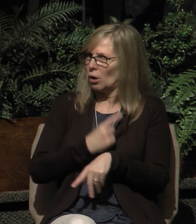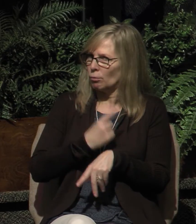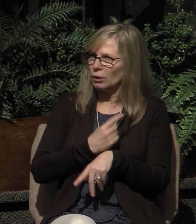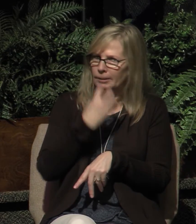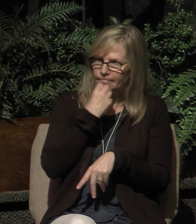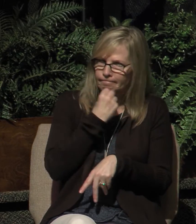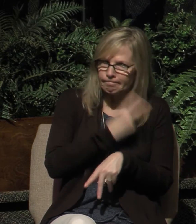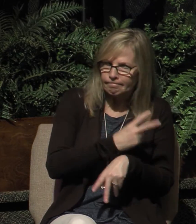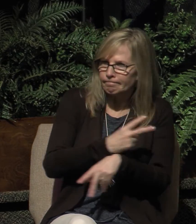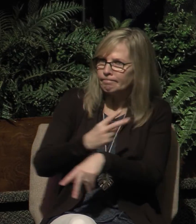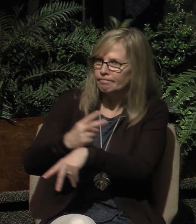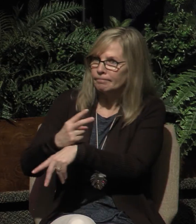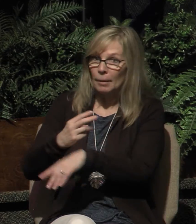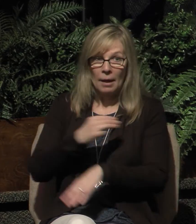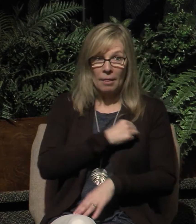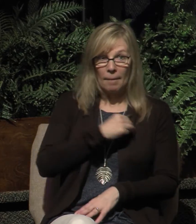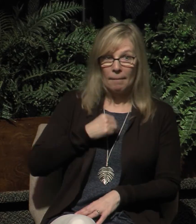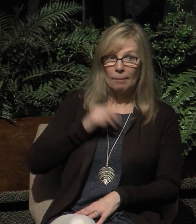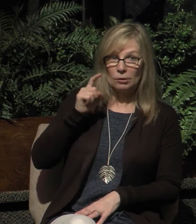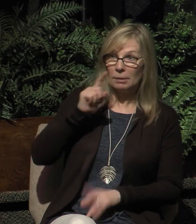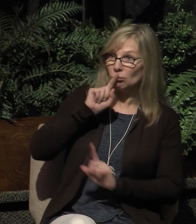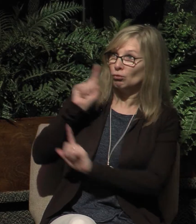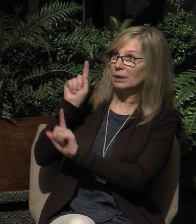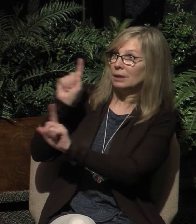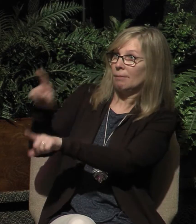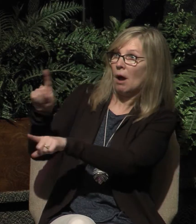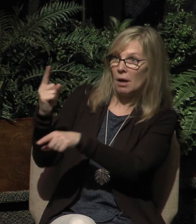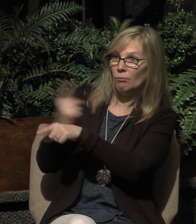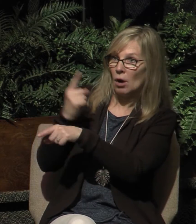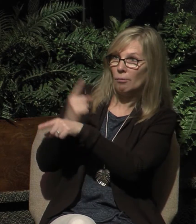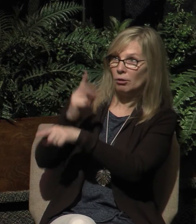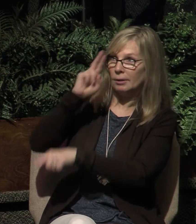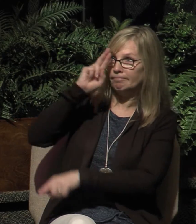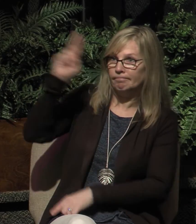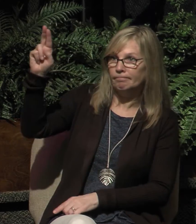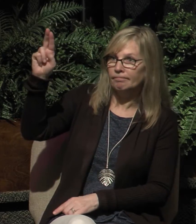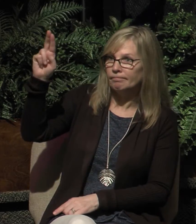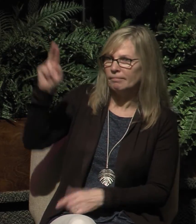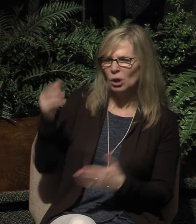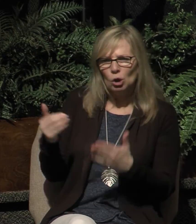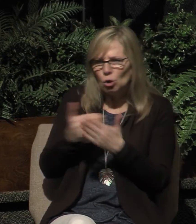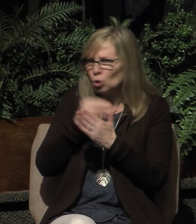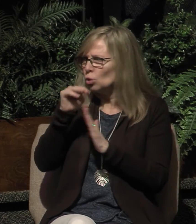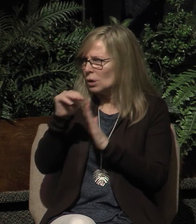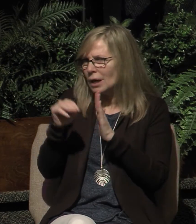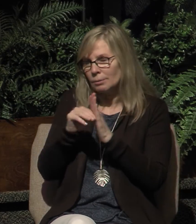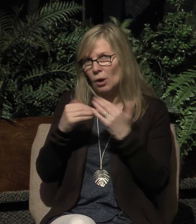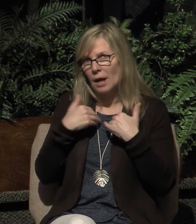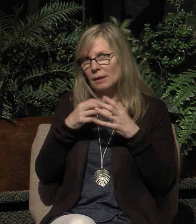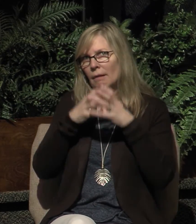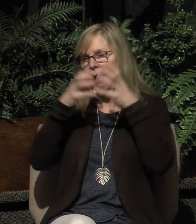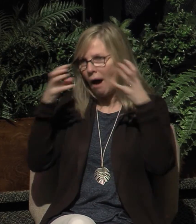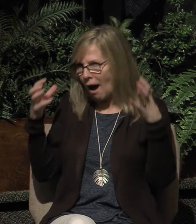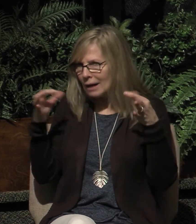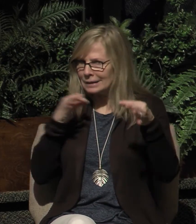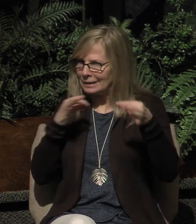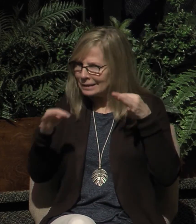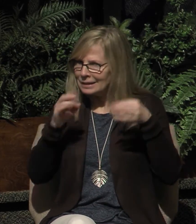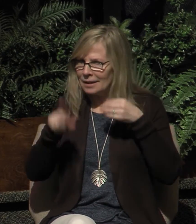respond to the elders properly. The New Testament has a great deal to say about the relationship between the elders of a church and the